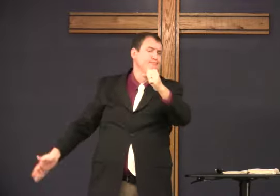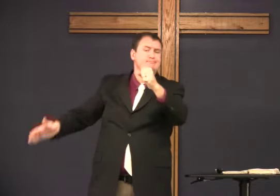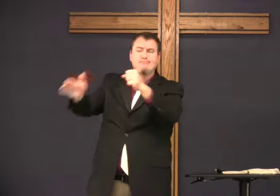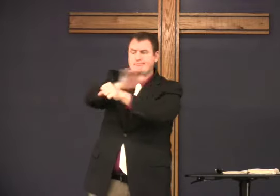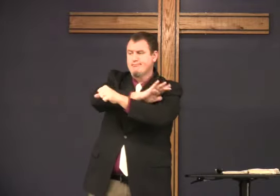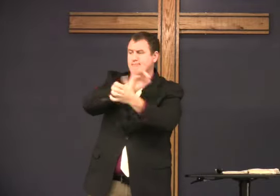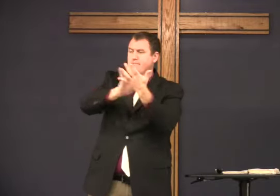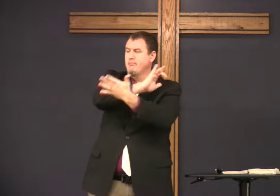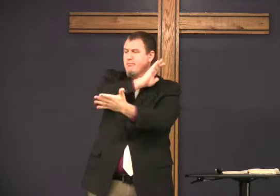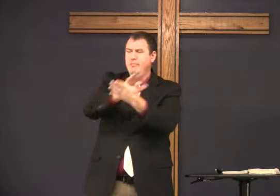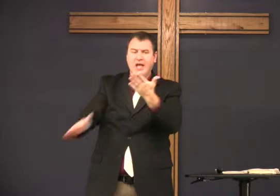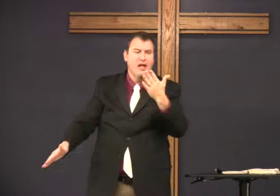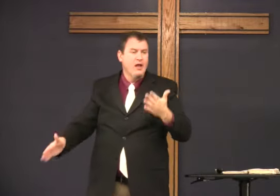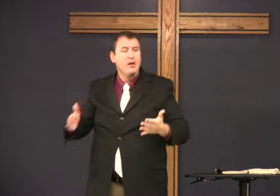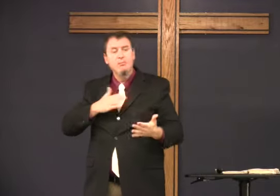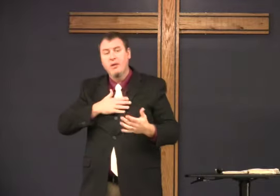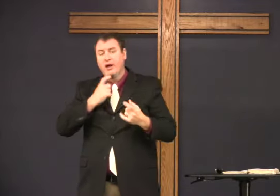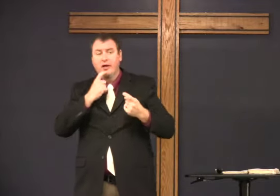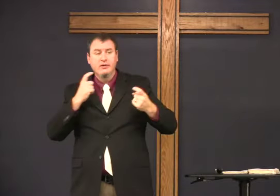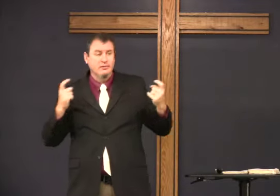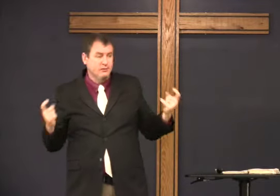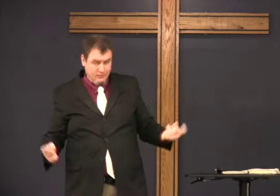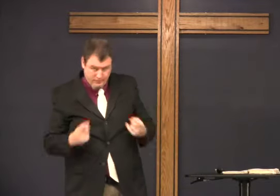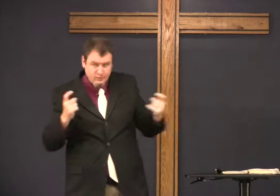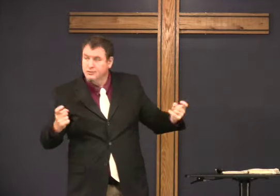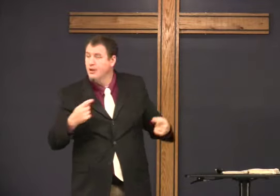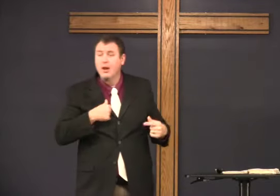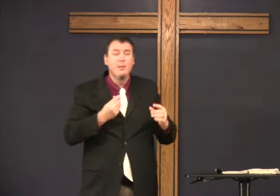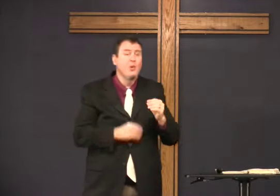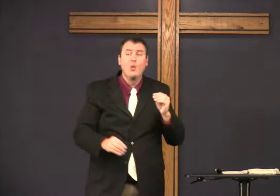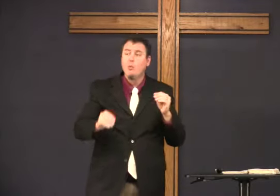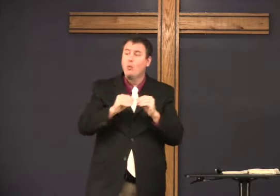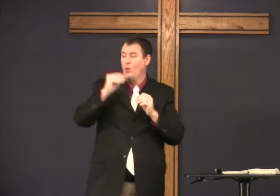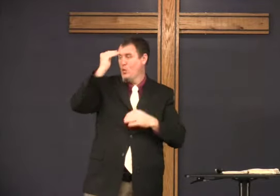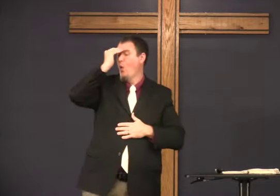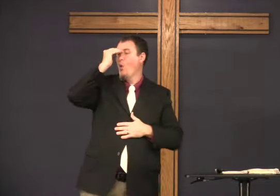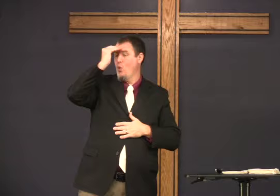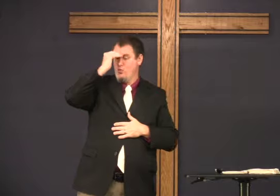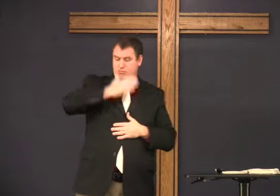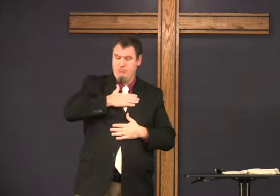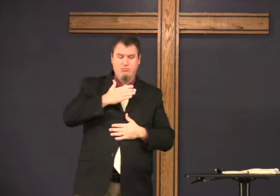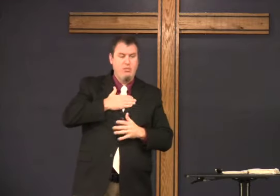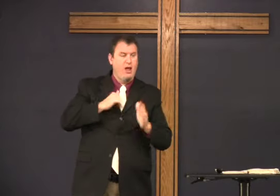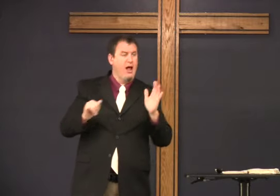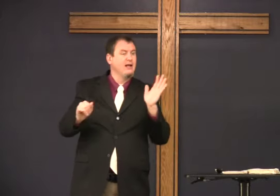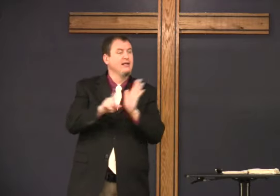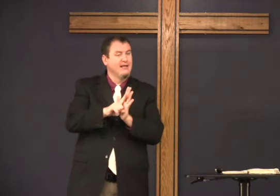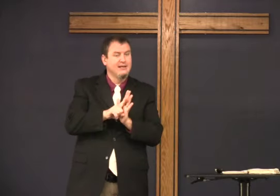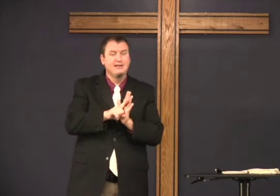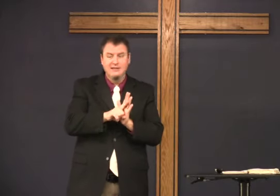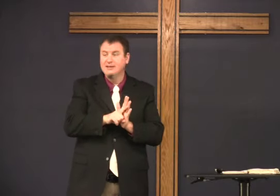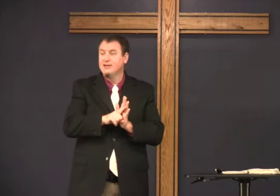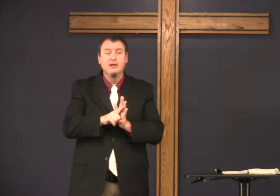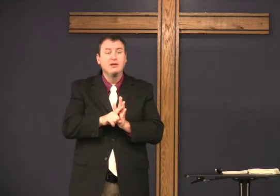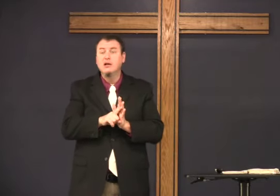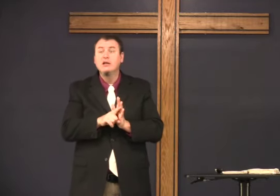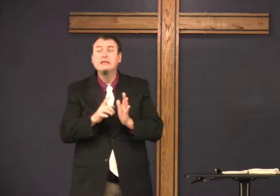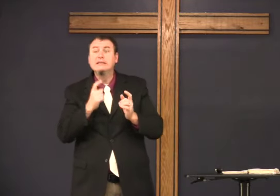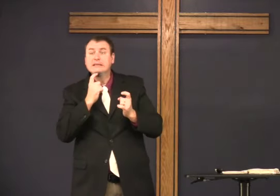And Jesus' blood has wiped me away, right? So we are not, we don't want to